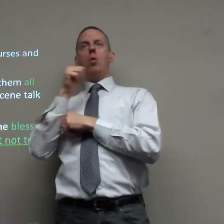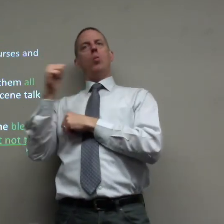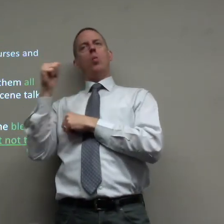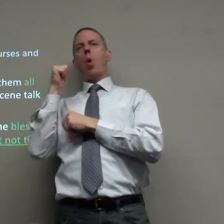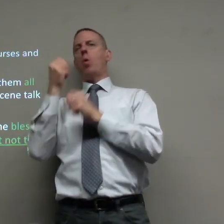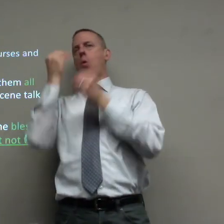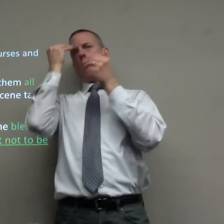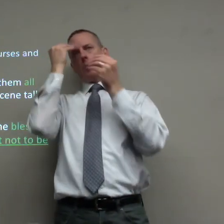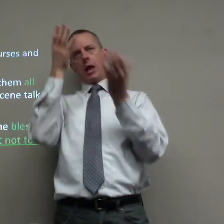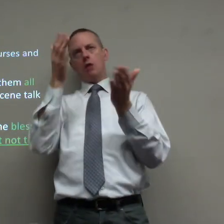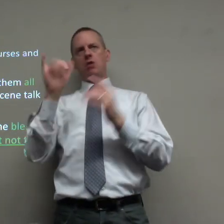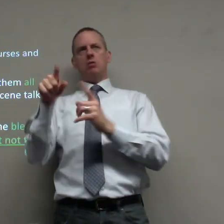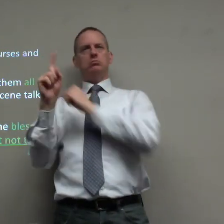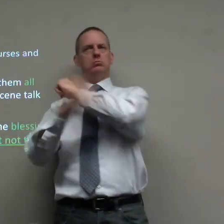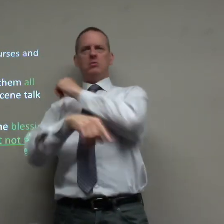I'm touched by people who don't obey